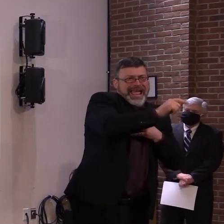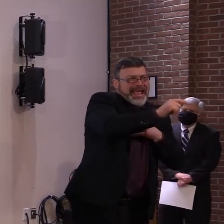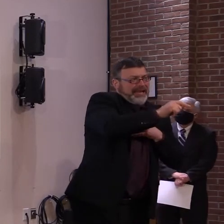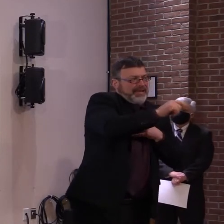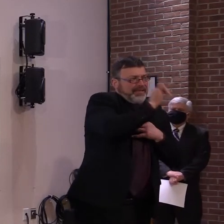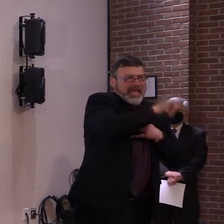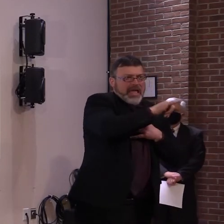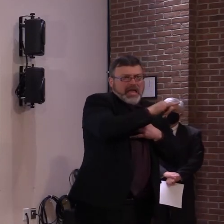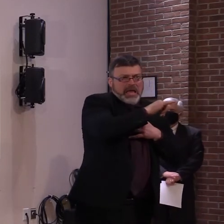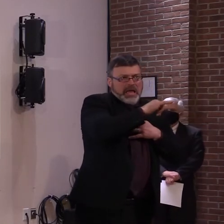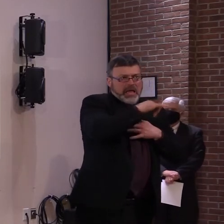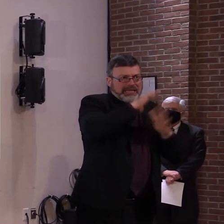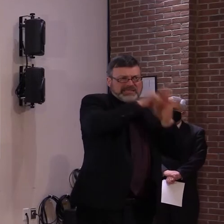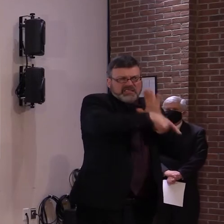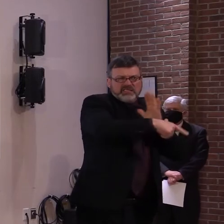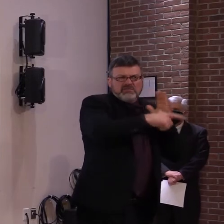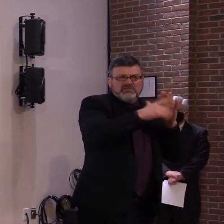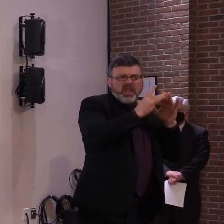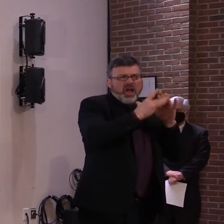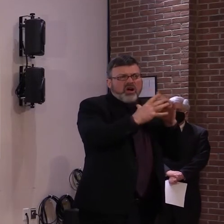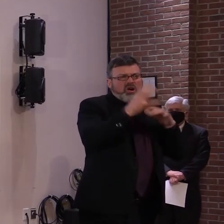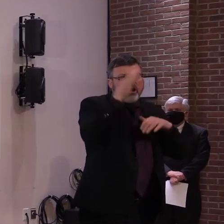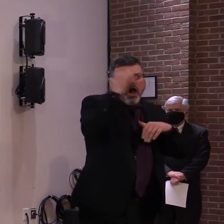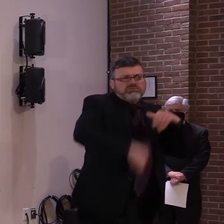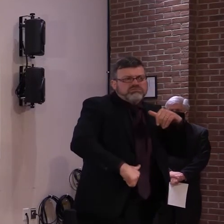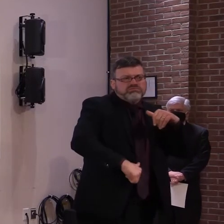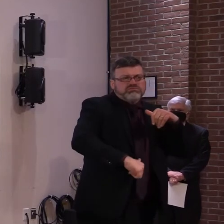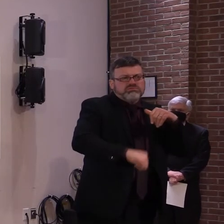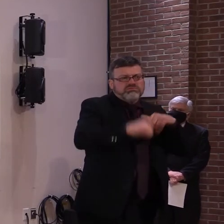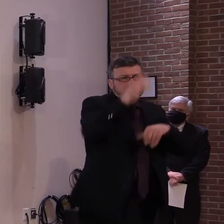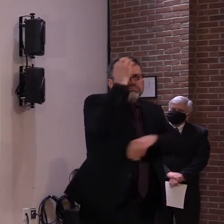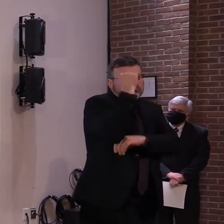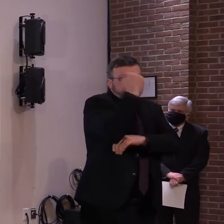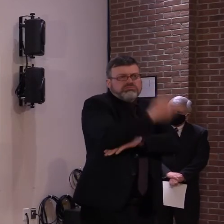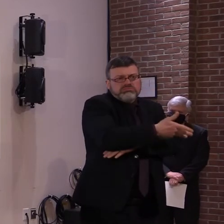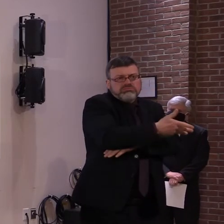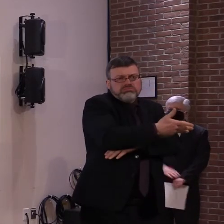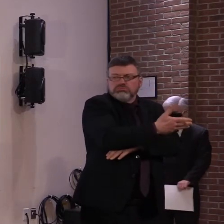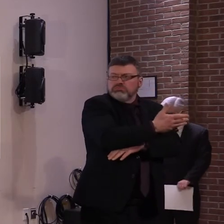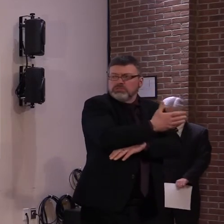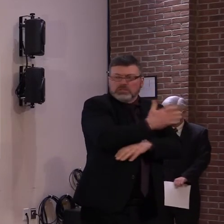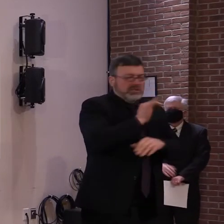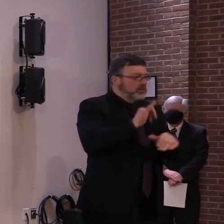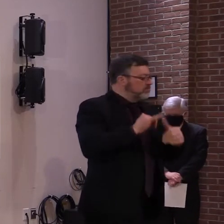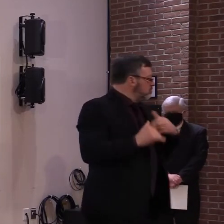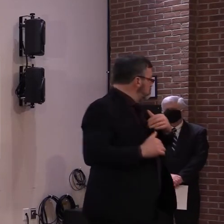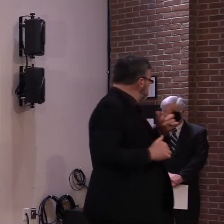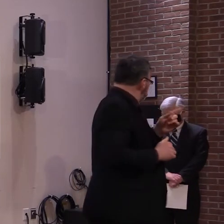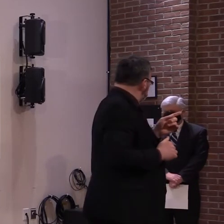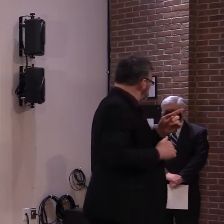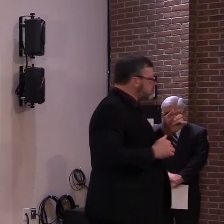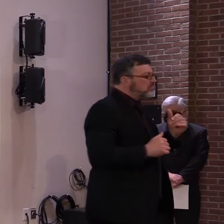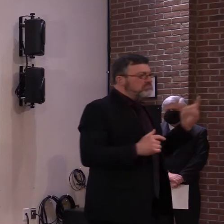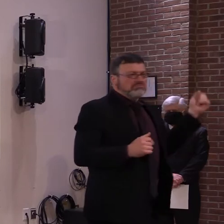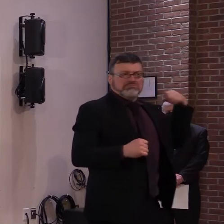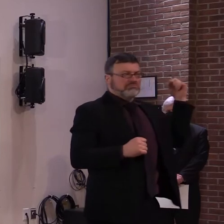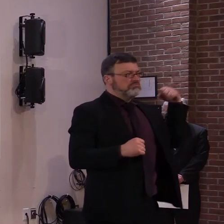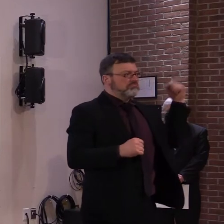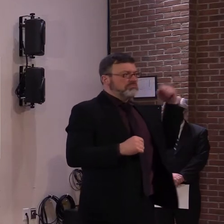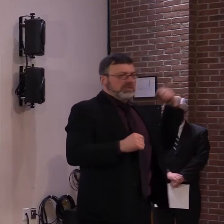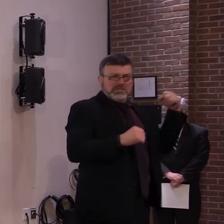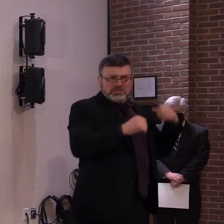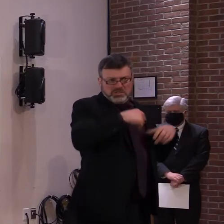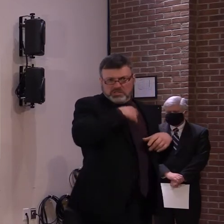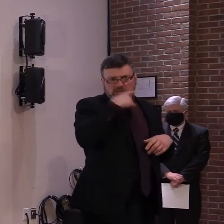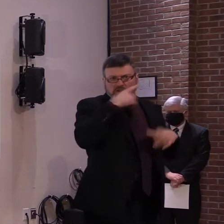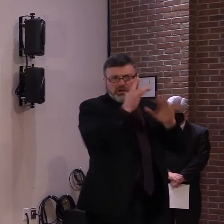cut down on the number of calls that we expect will be flooding in. Uh, that's part of, we wanted to ramp up. Uh, we do